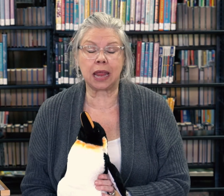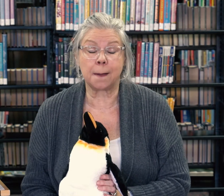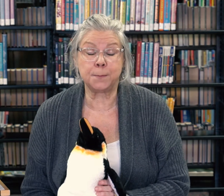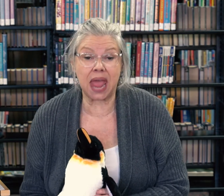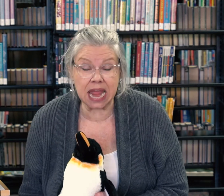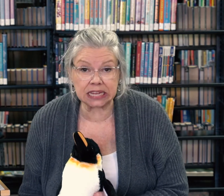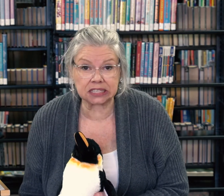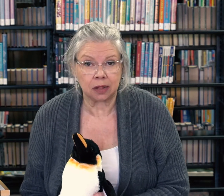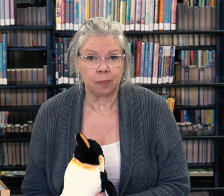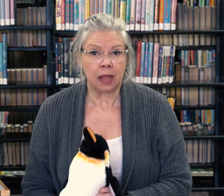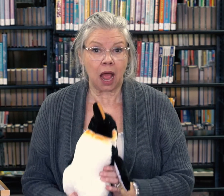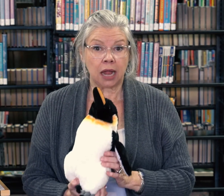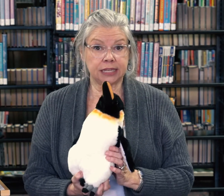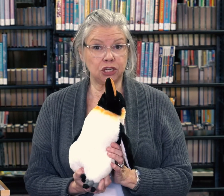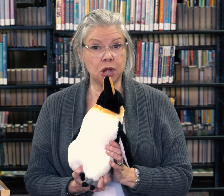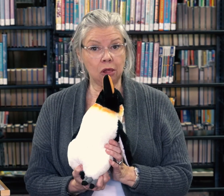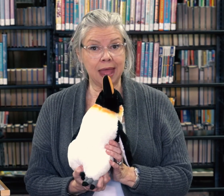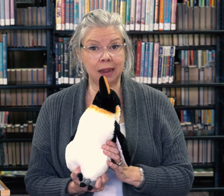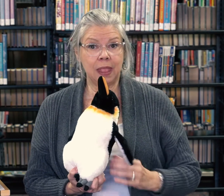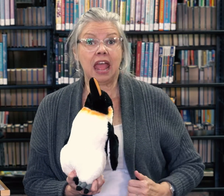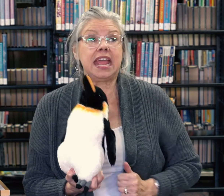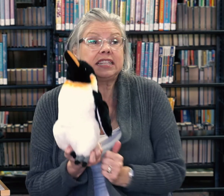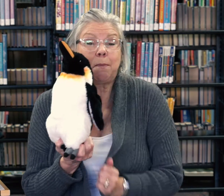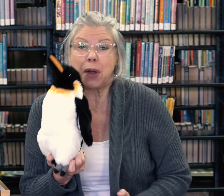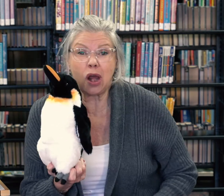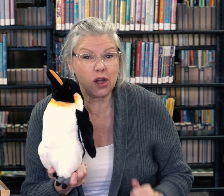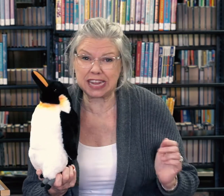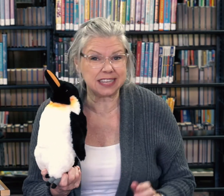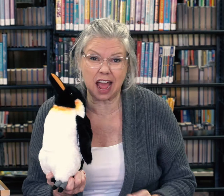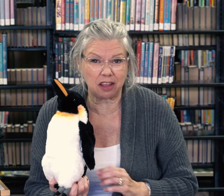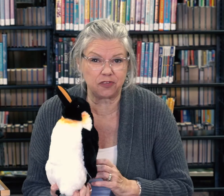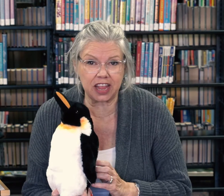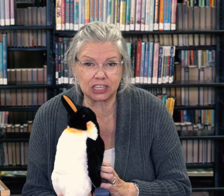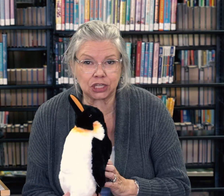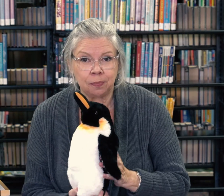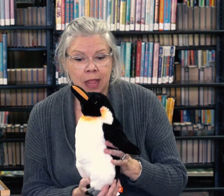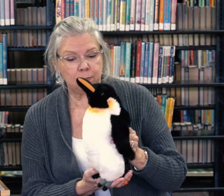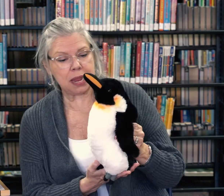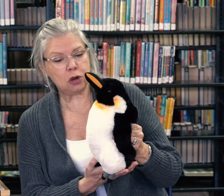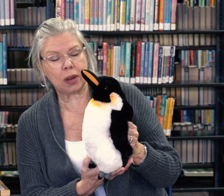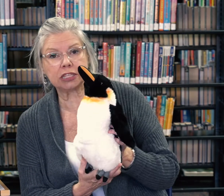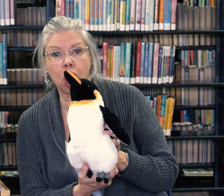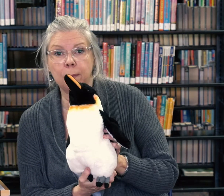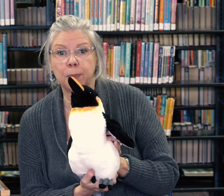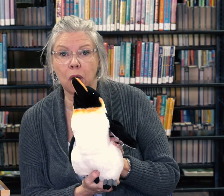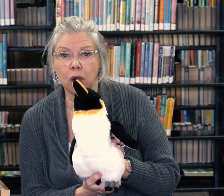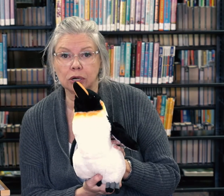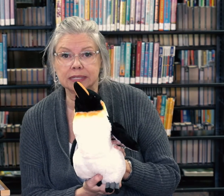minutes? Did you know that? He's a bird. He's not a fish. Penguins are birds,